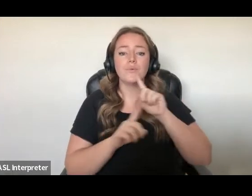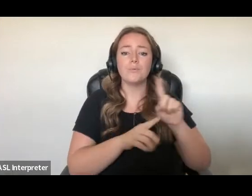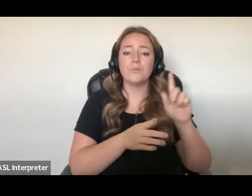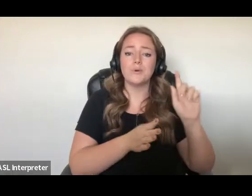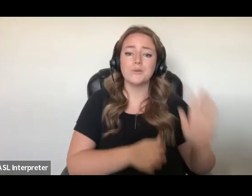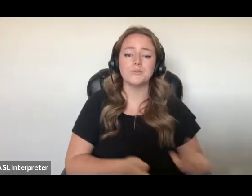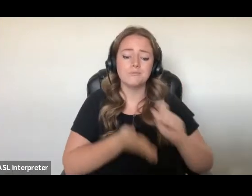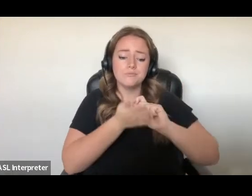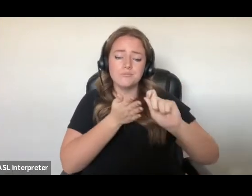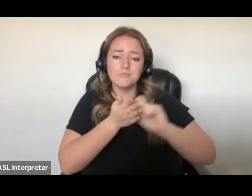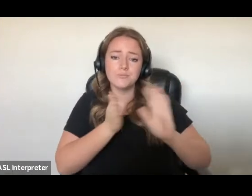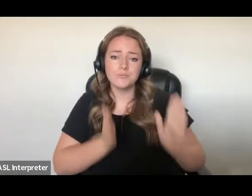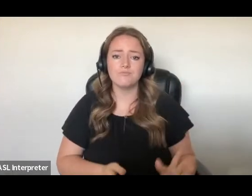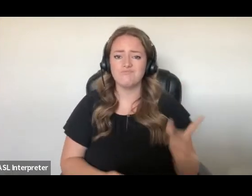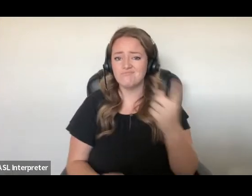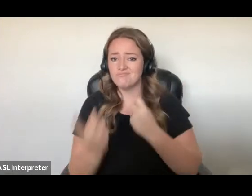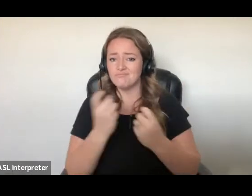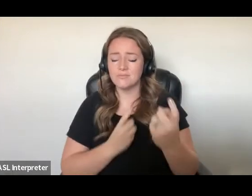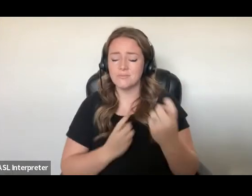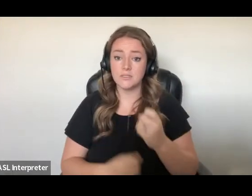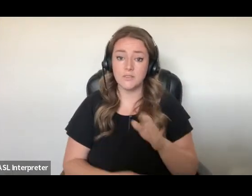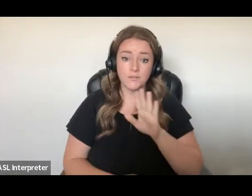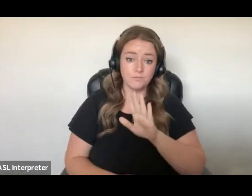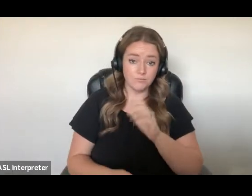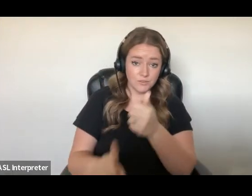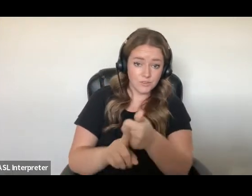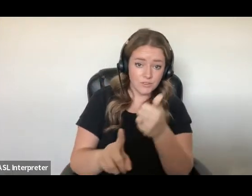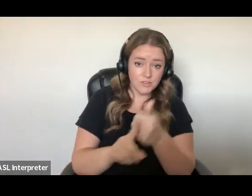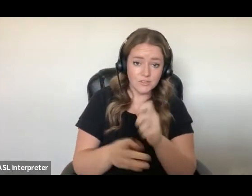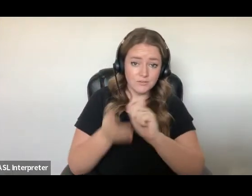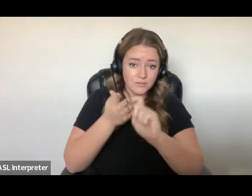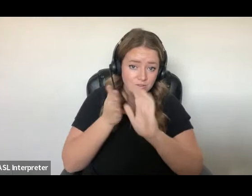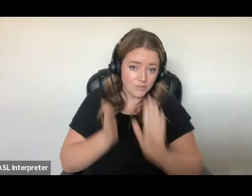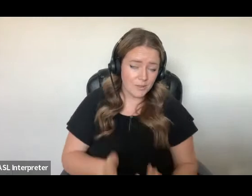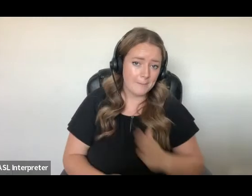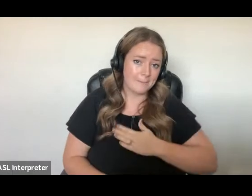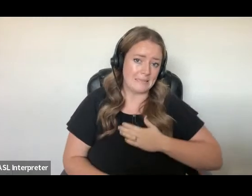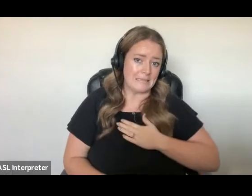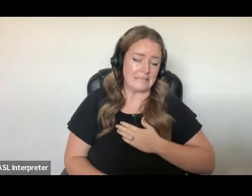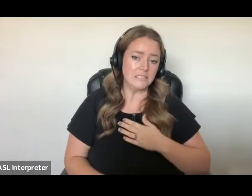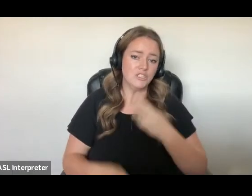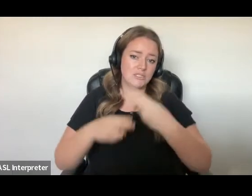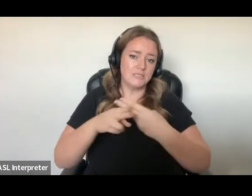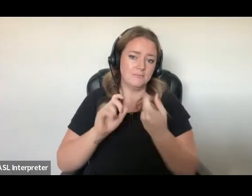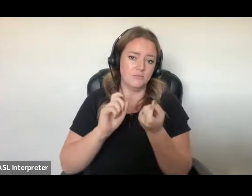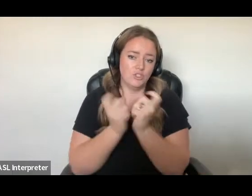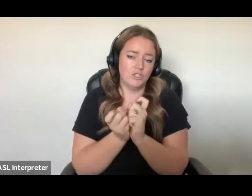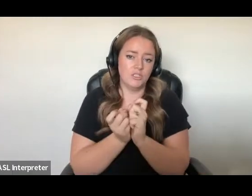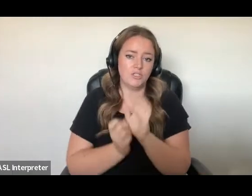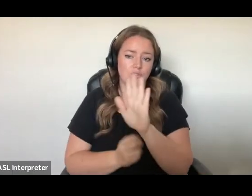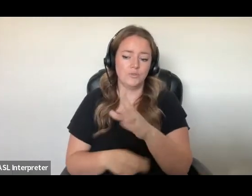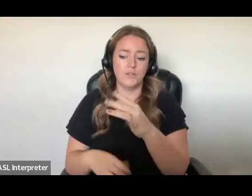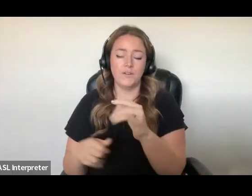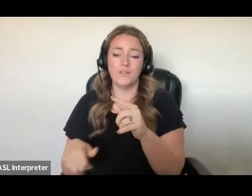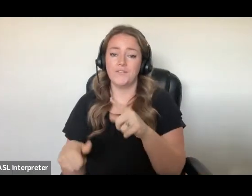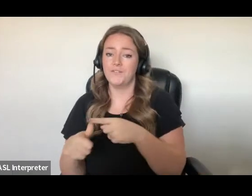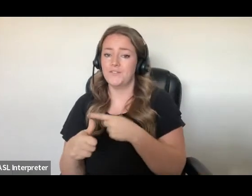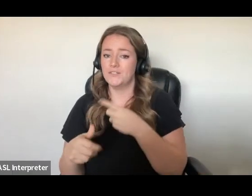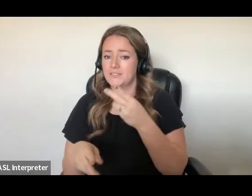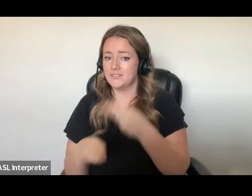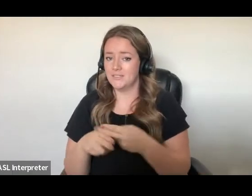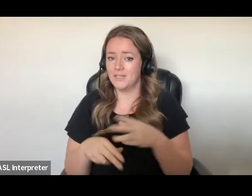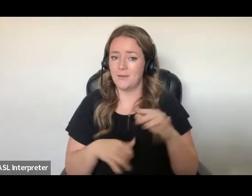are a journalist, please change your name in Zoom to your first and your last name and the outlet that you are with if you have not done so already.